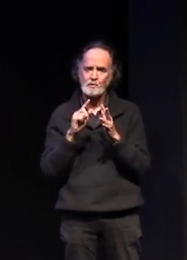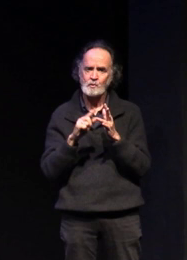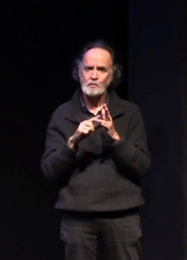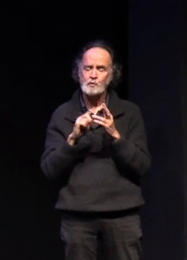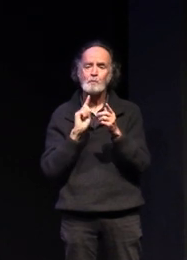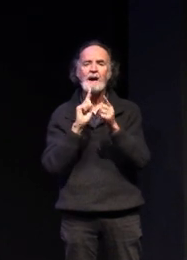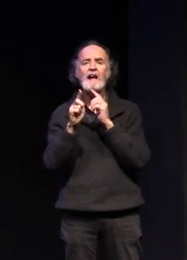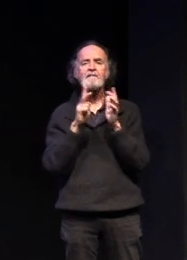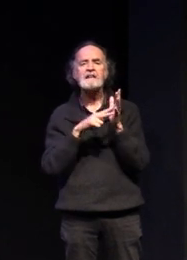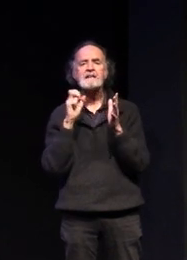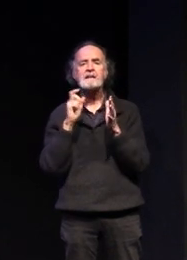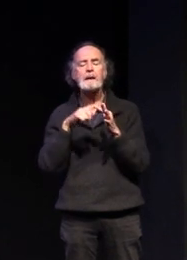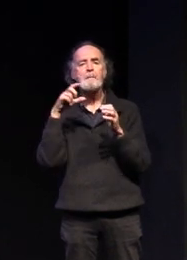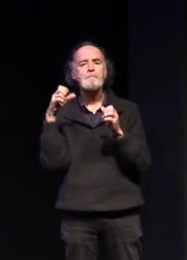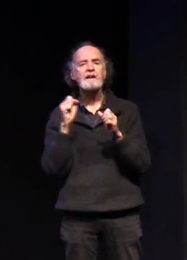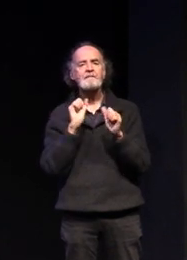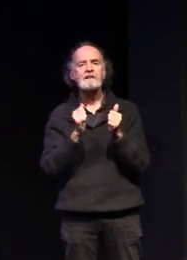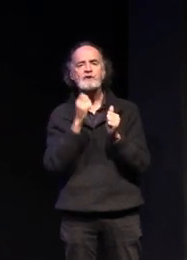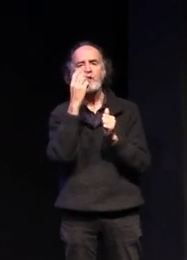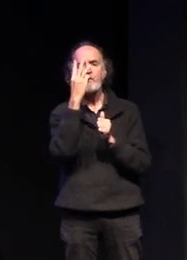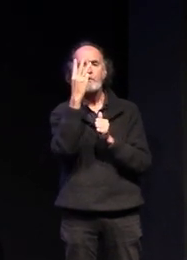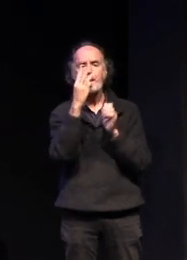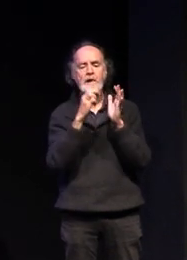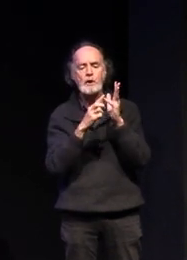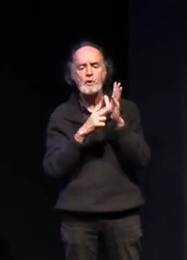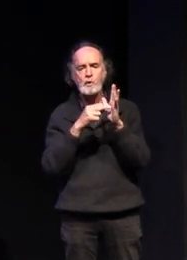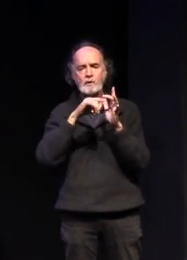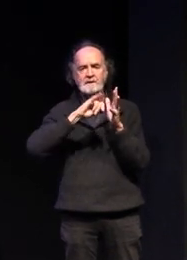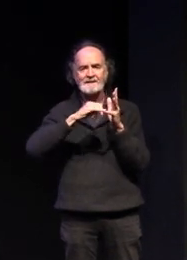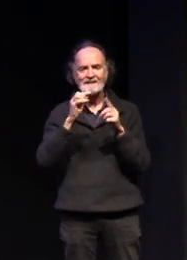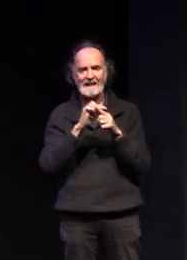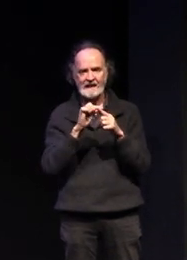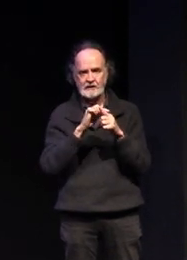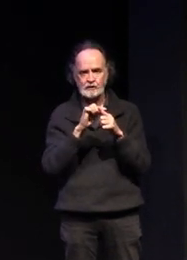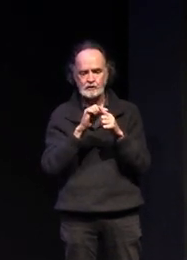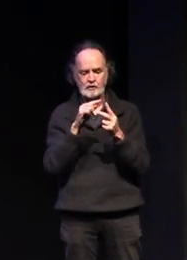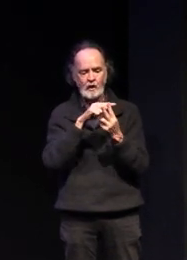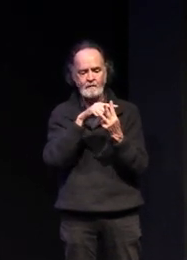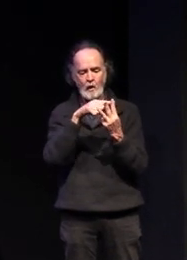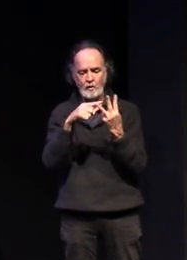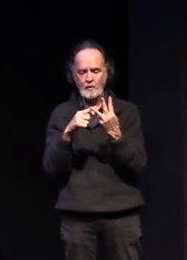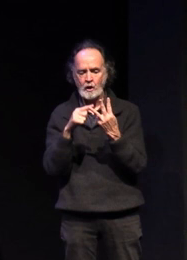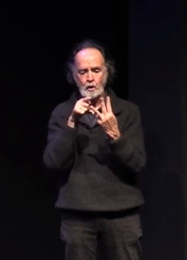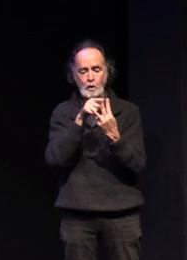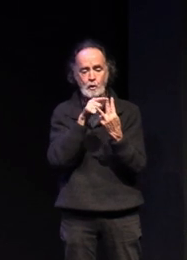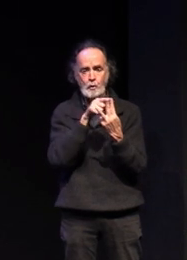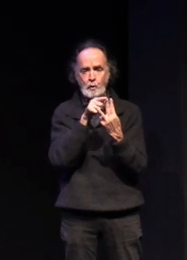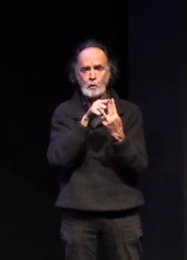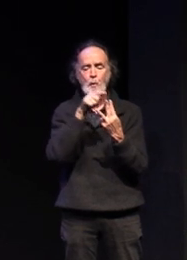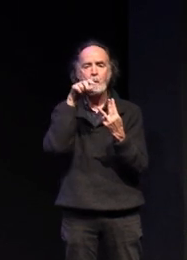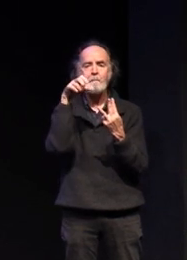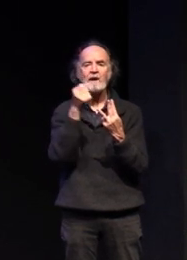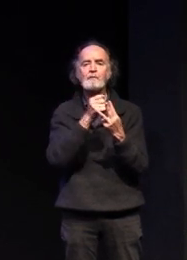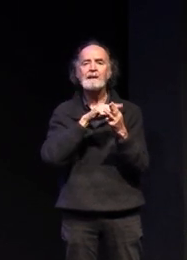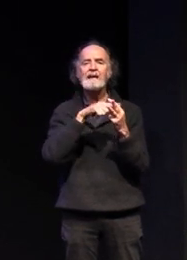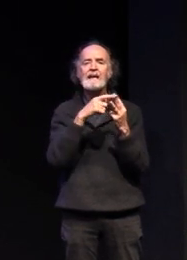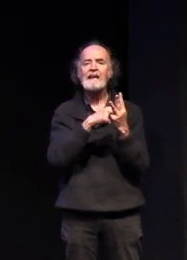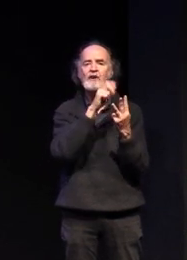vce you must complete at least three units of english two of those three units must be the year 12 units